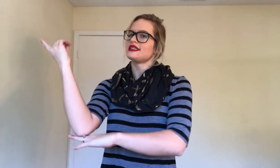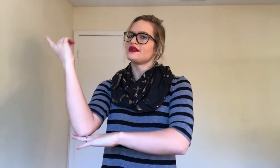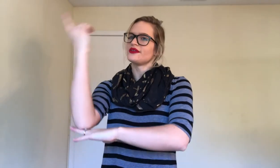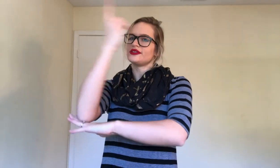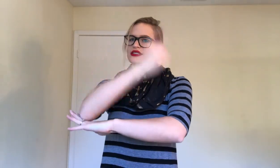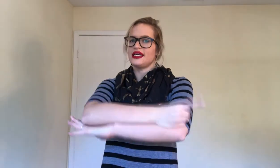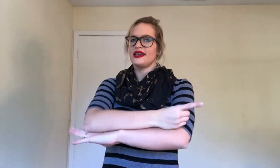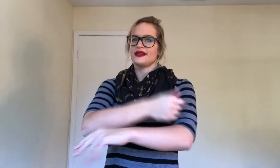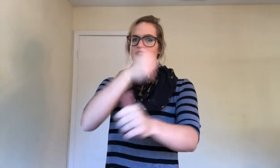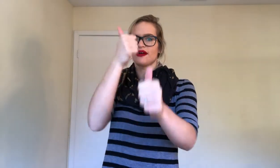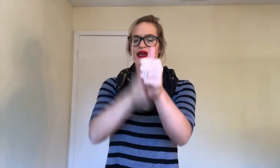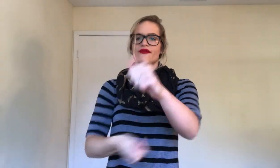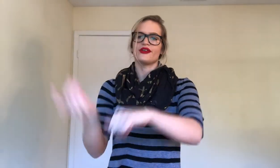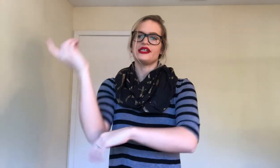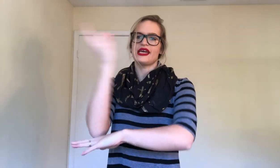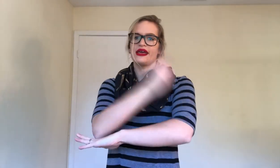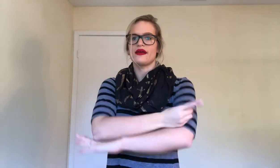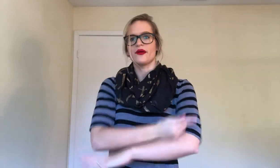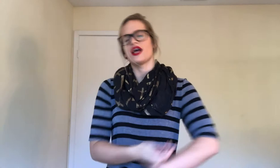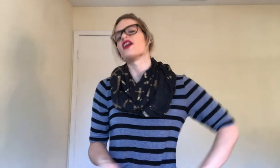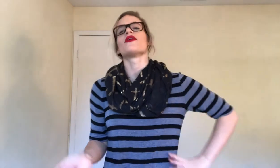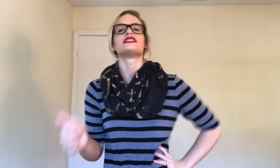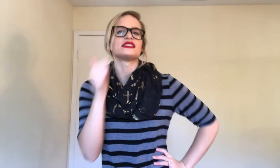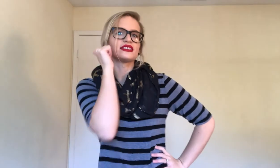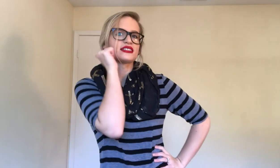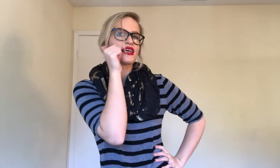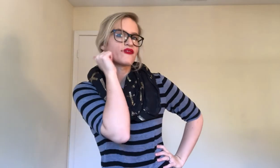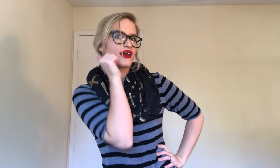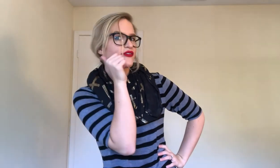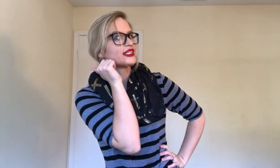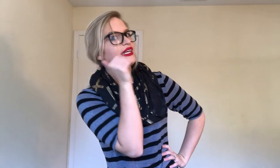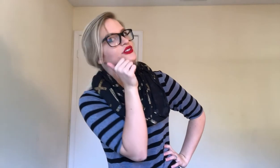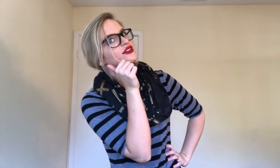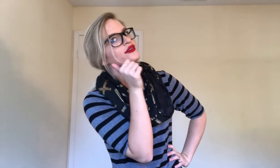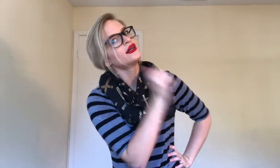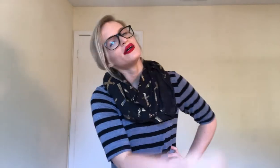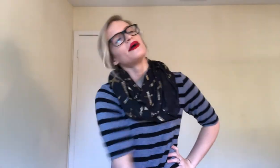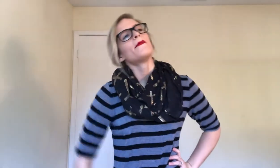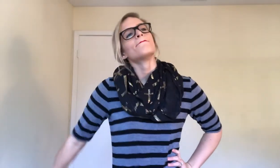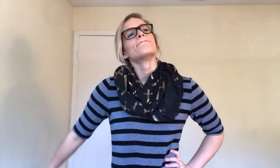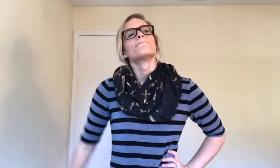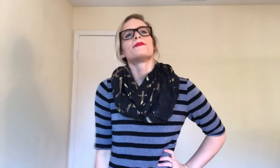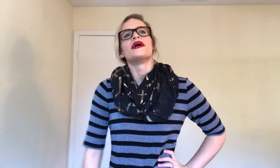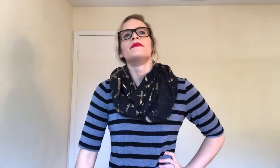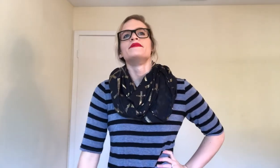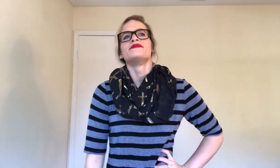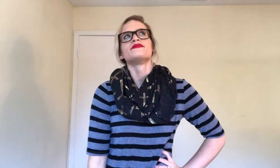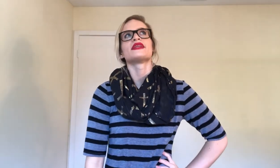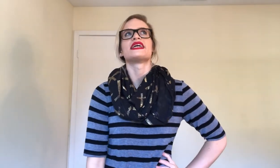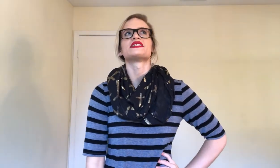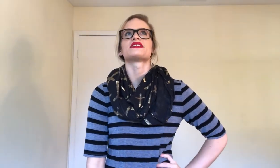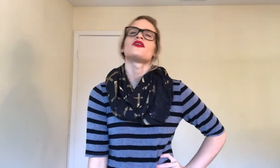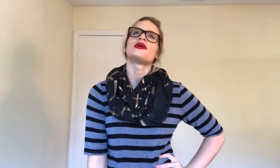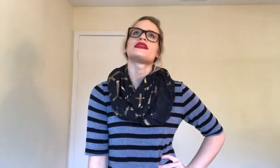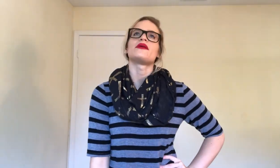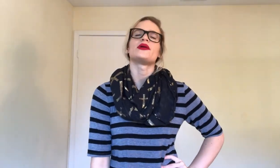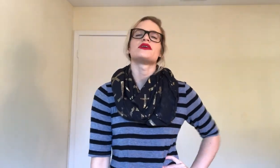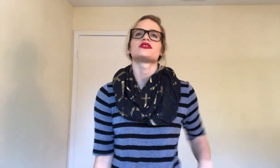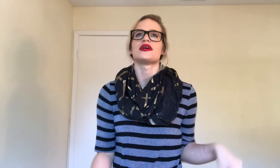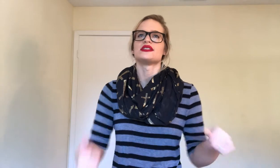Single. Day. So, every day. Otherwise, this is a sign for every day too. But, like it's slow at that part. So, I